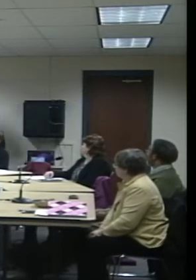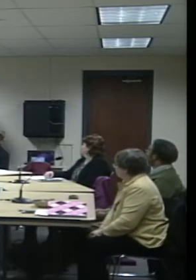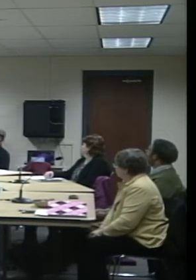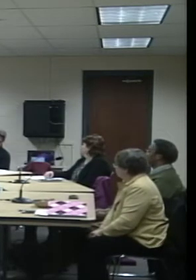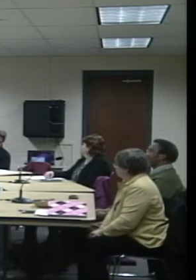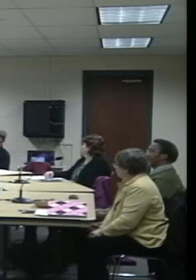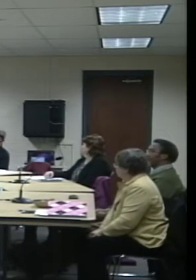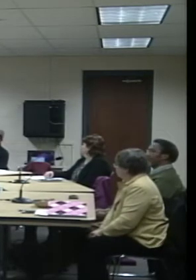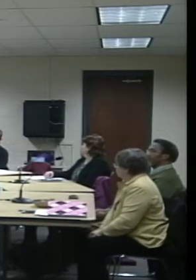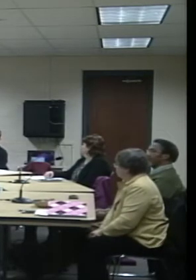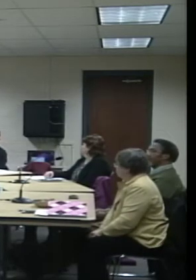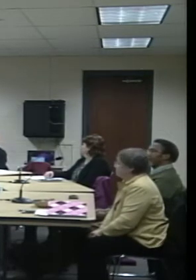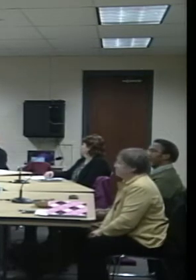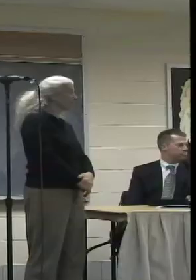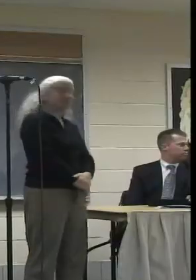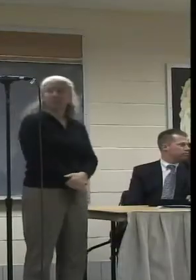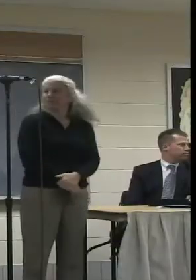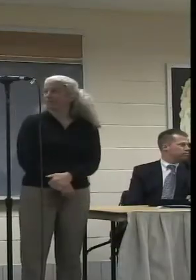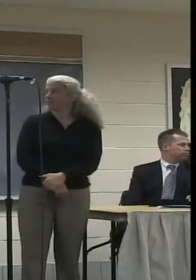end.